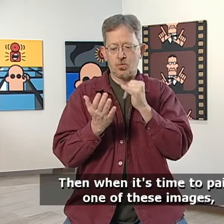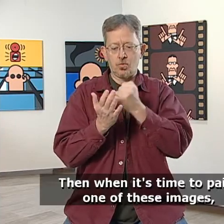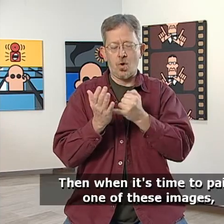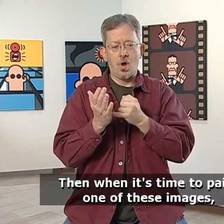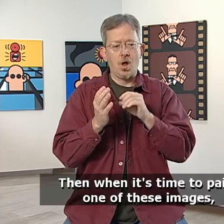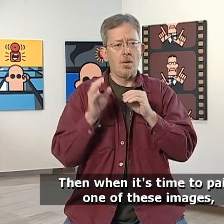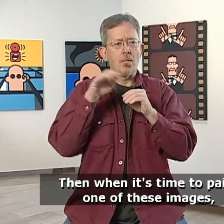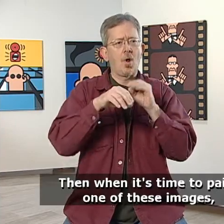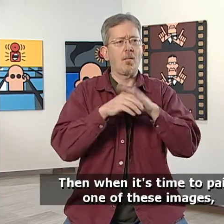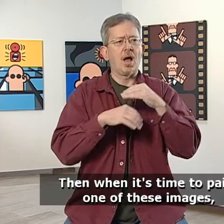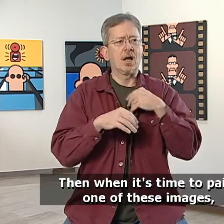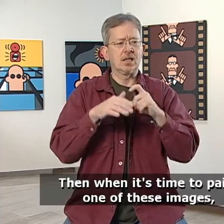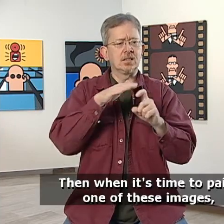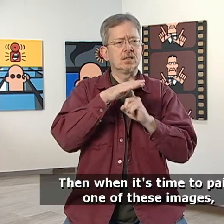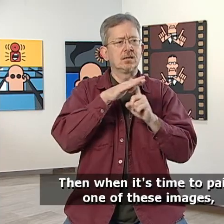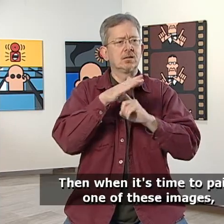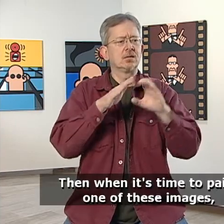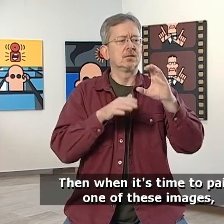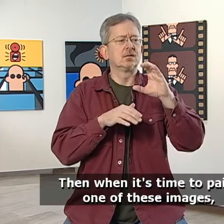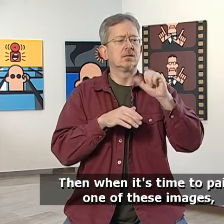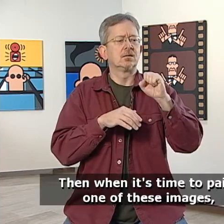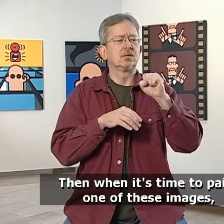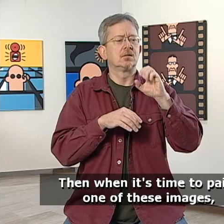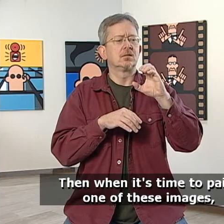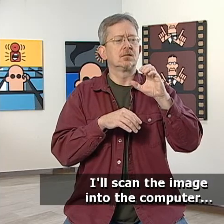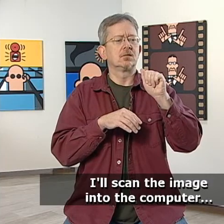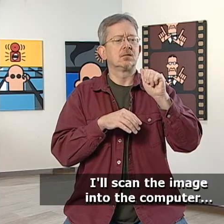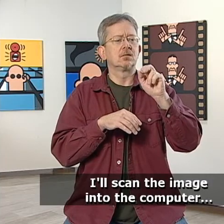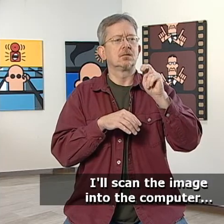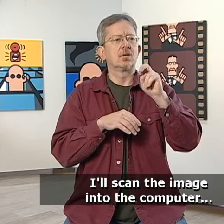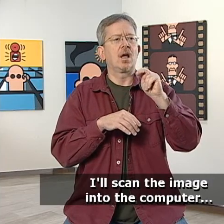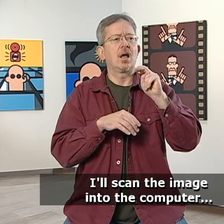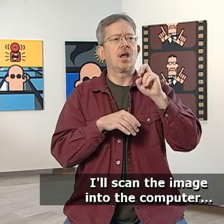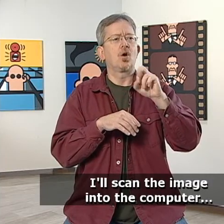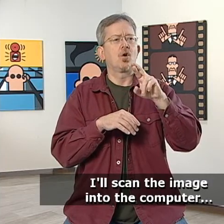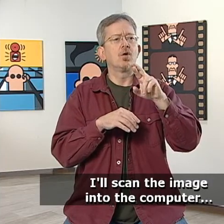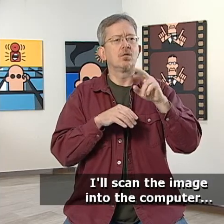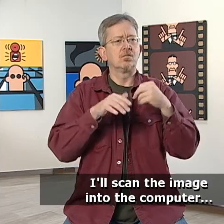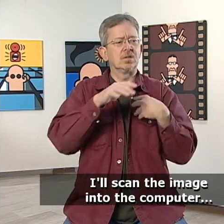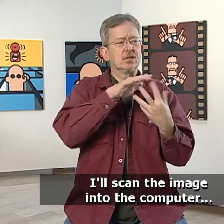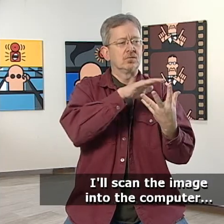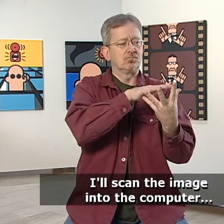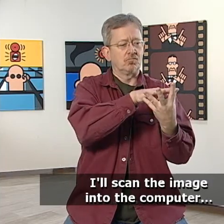Then when it's time to paint one of these images, I'll scan the image into the computer.